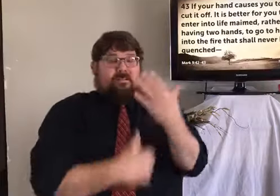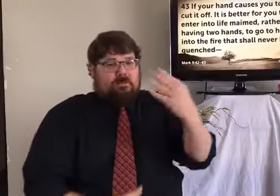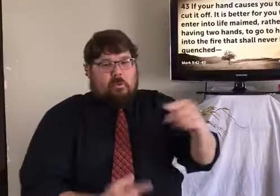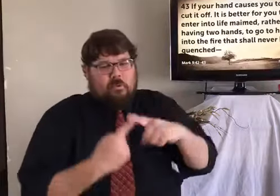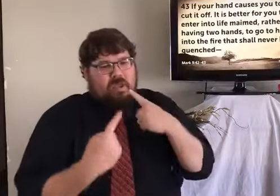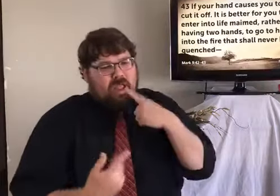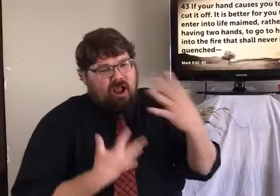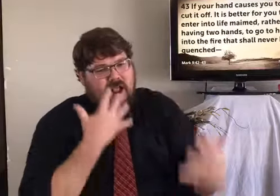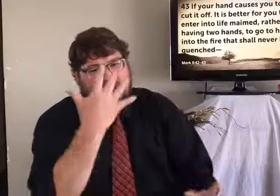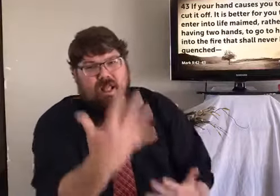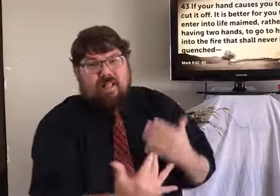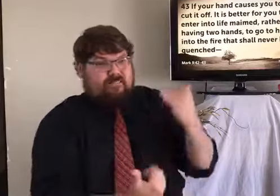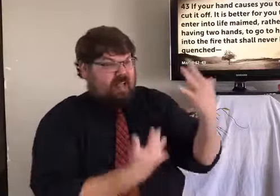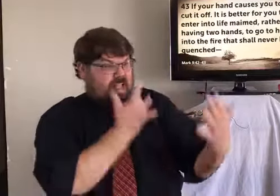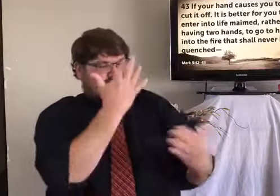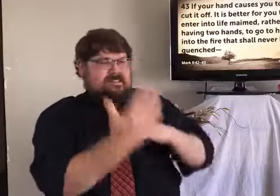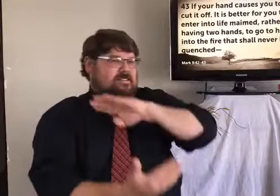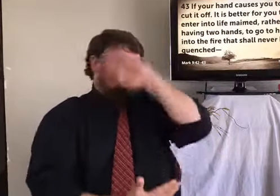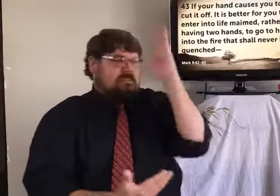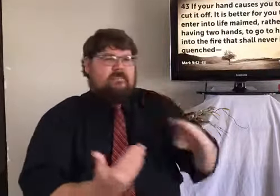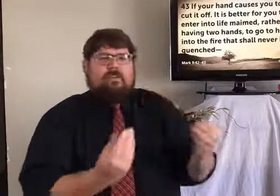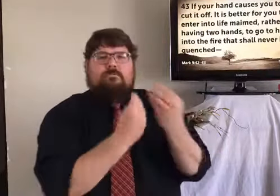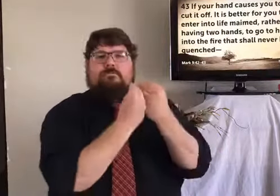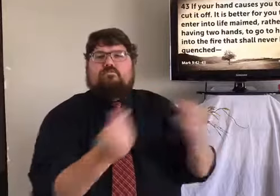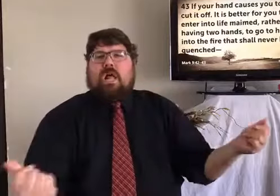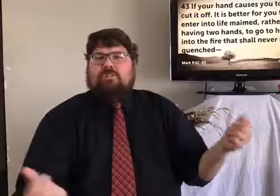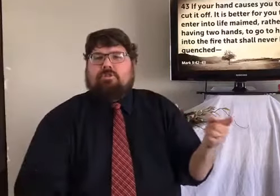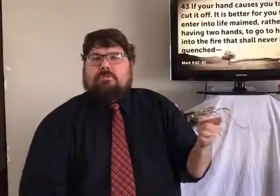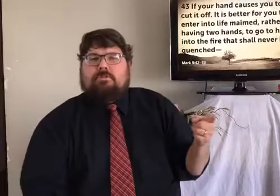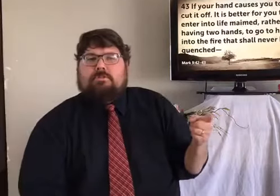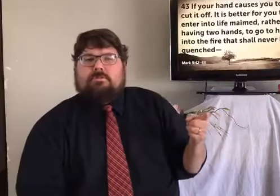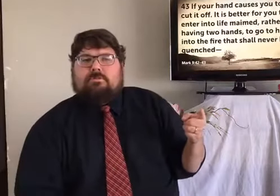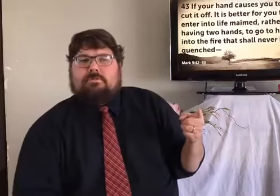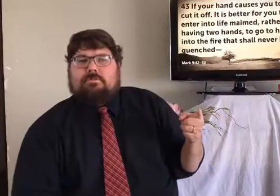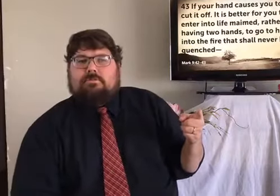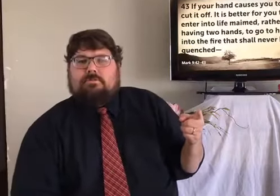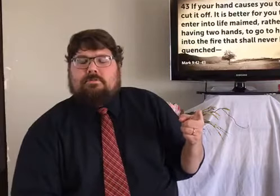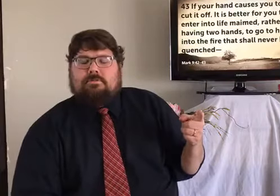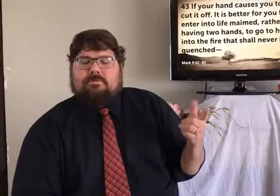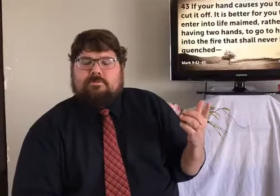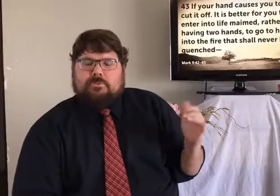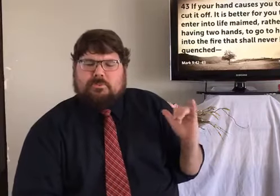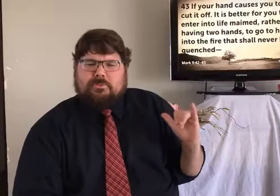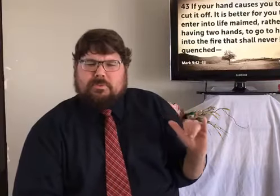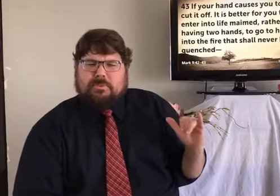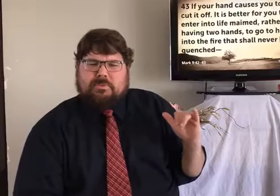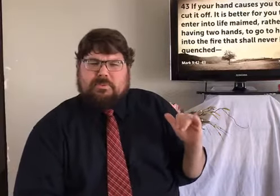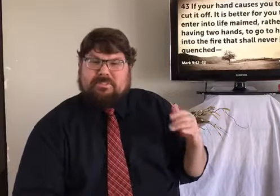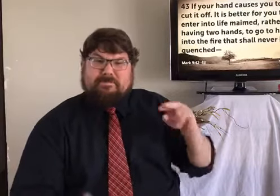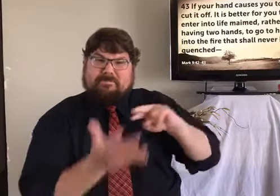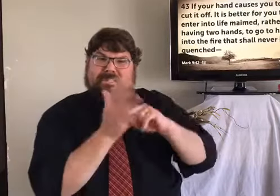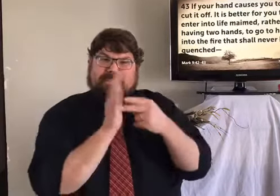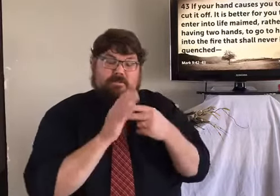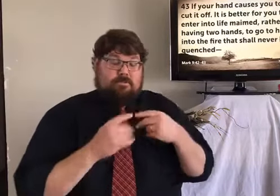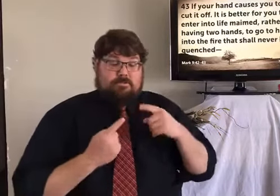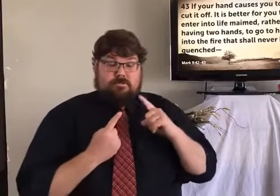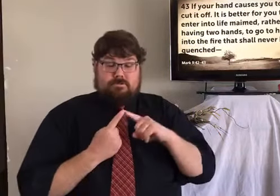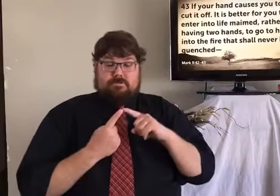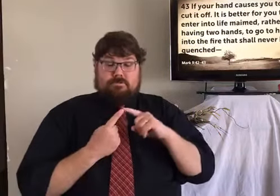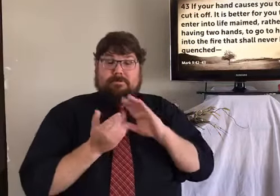better for you to enter into life mainly rather than having two hands to go to hell into the fire that shall never be quenched.